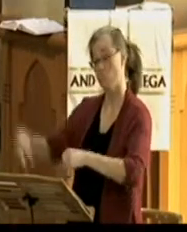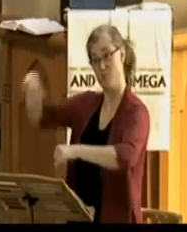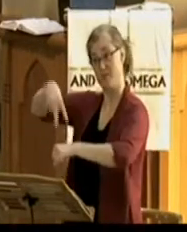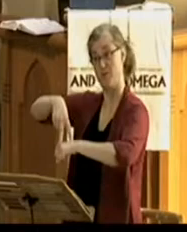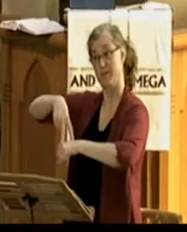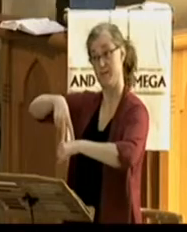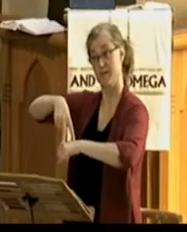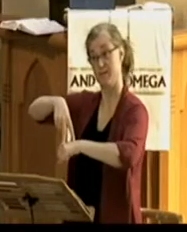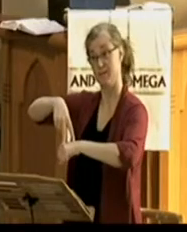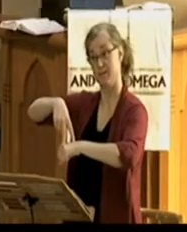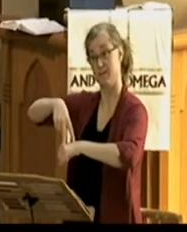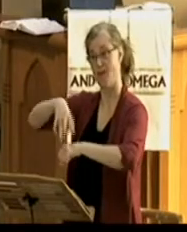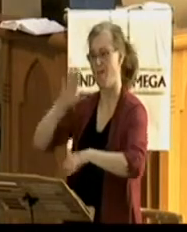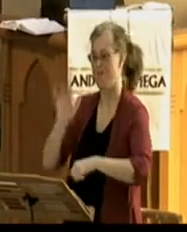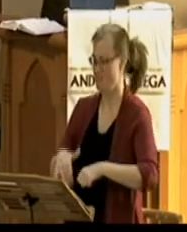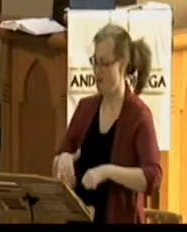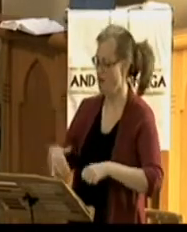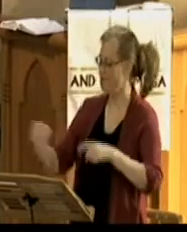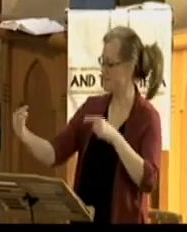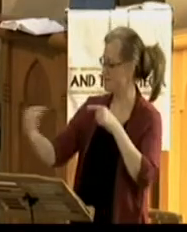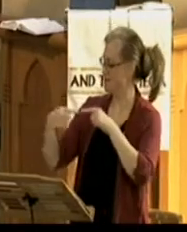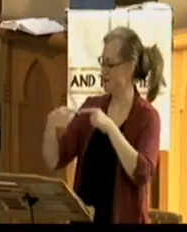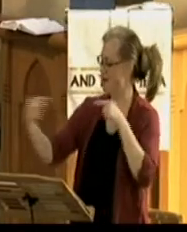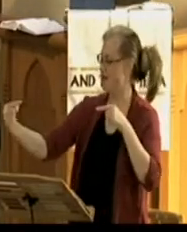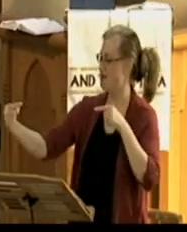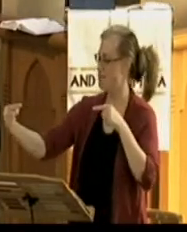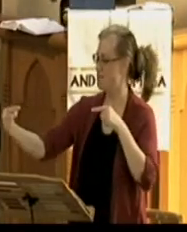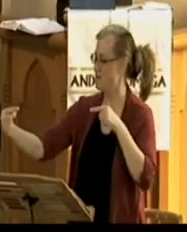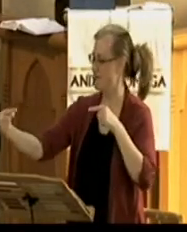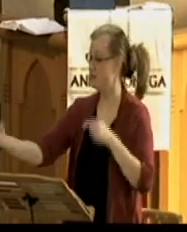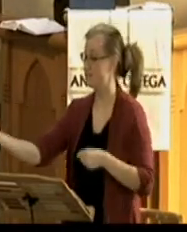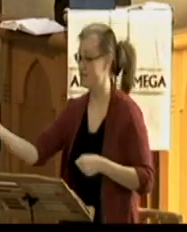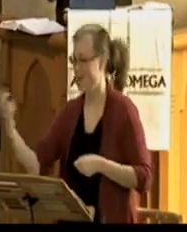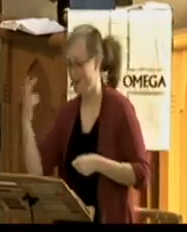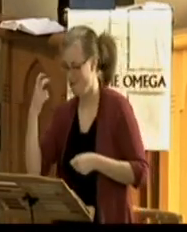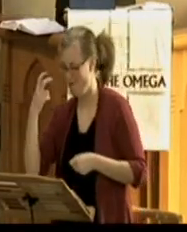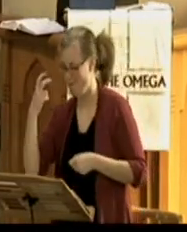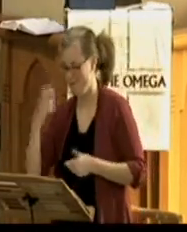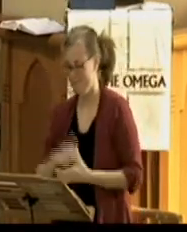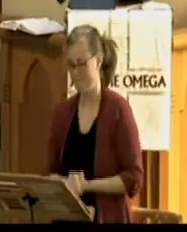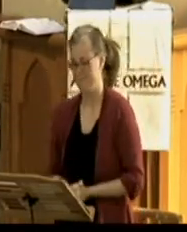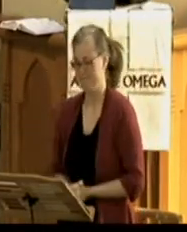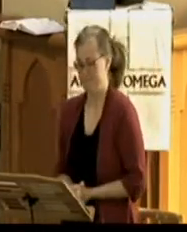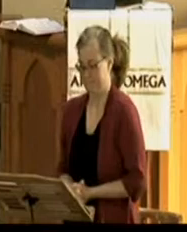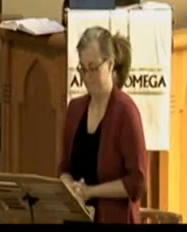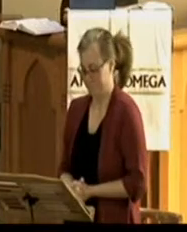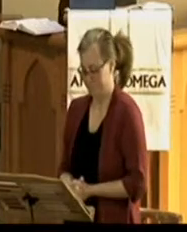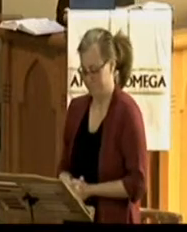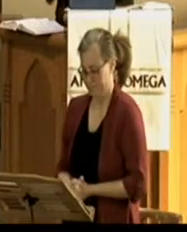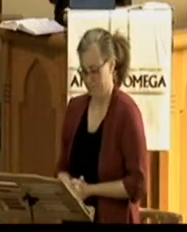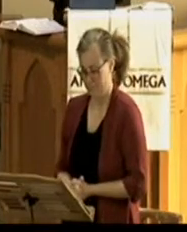that we maybe find all the answers to all the questions we have about everything in this world that God has made?